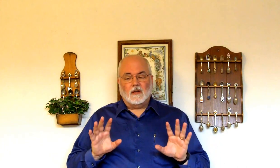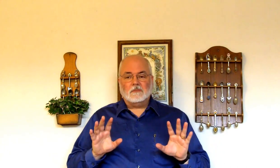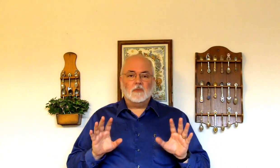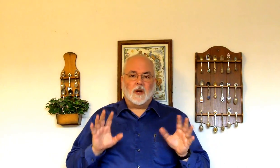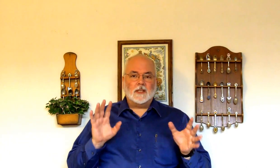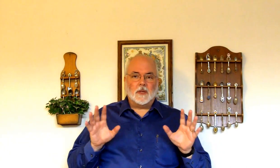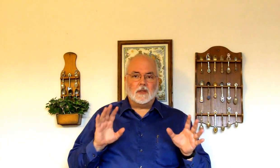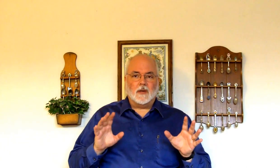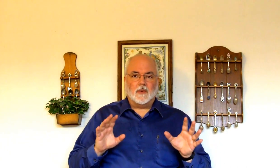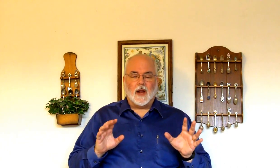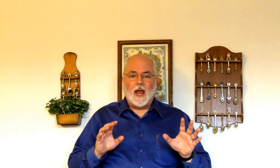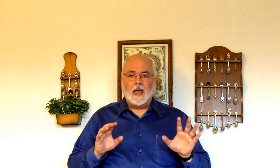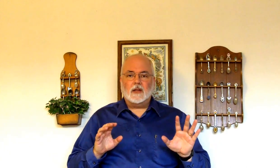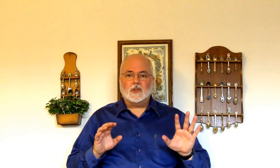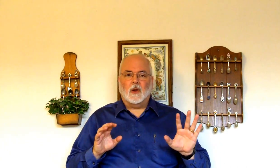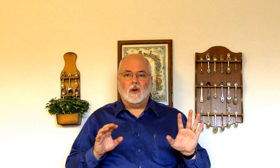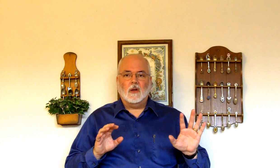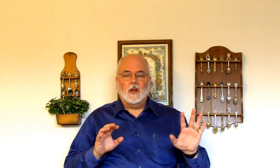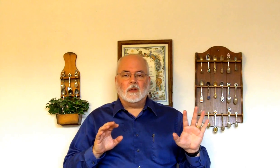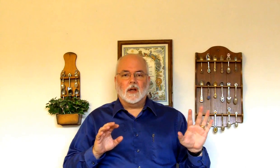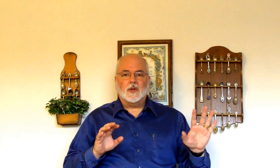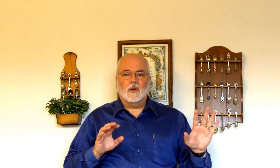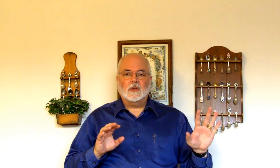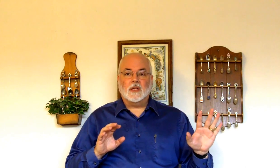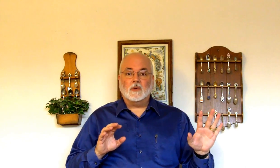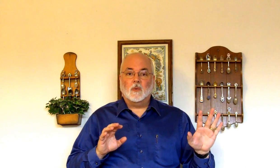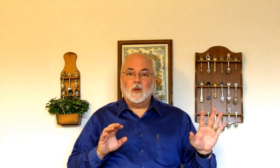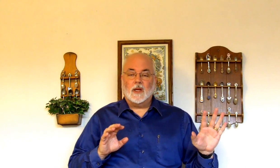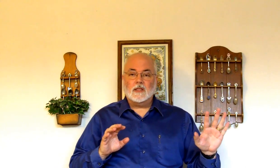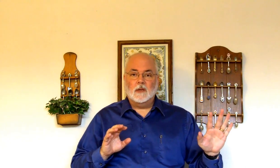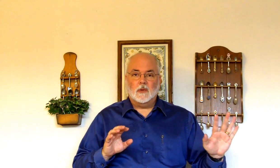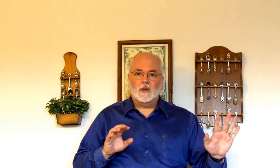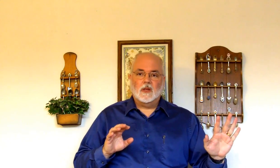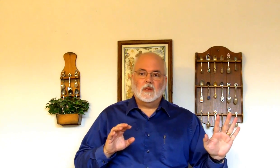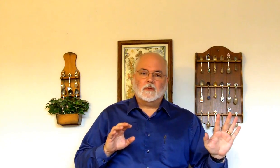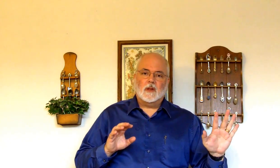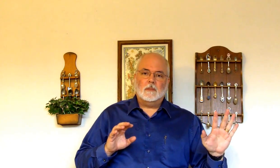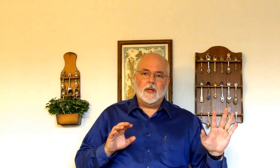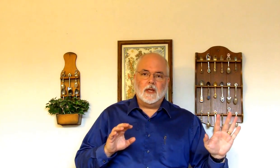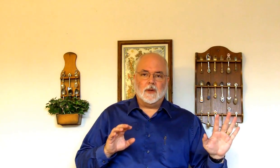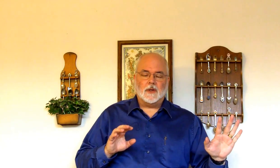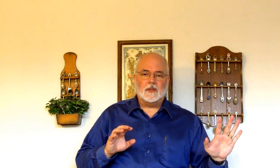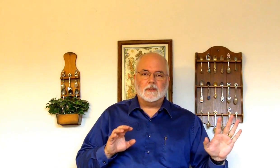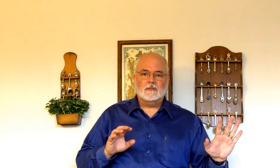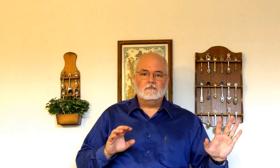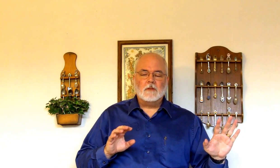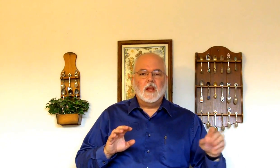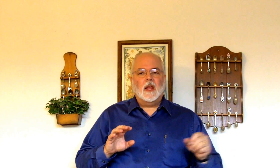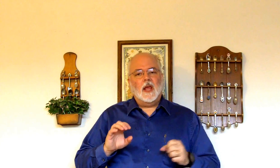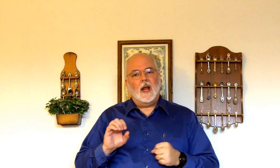I'm trying something a little different. I had a song that I chose that's really simple, for the beginners. And I